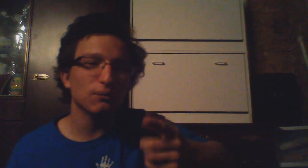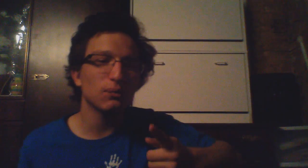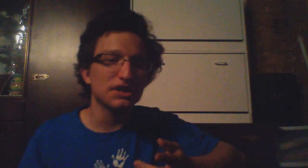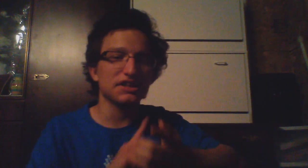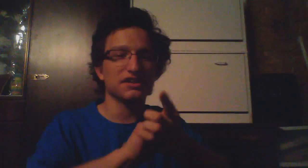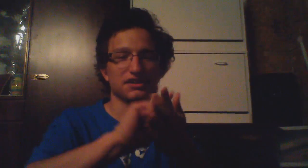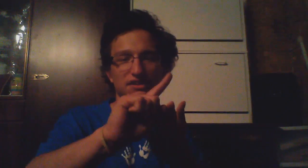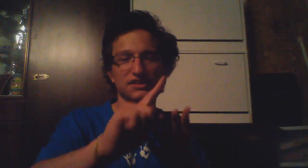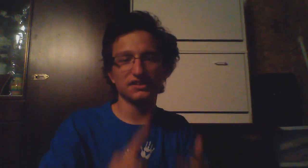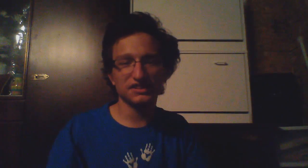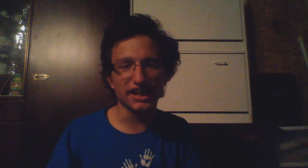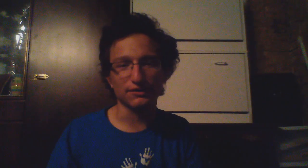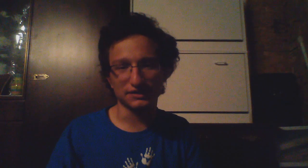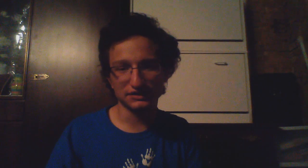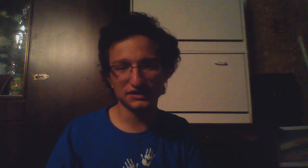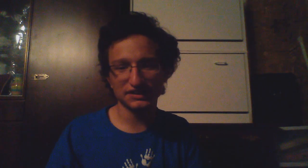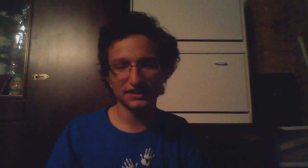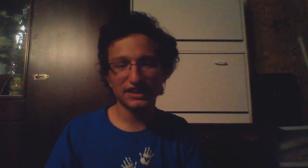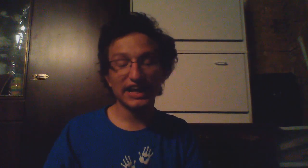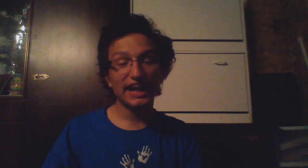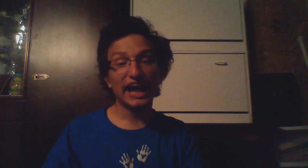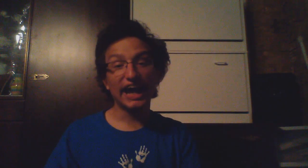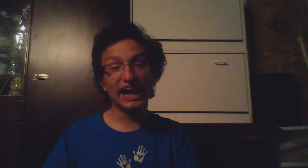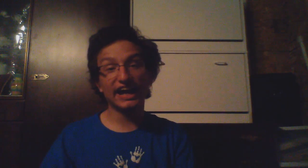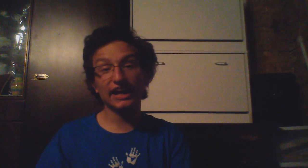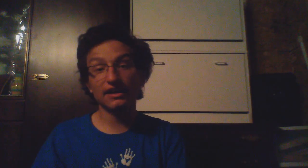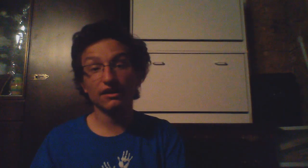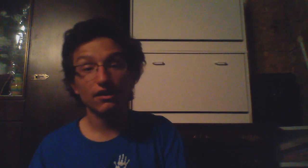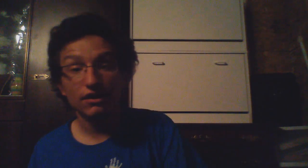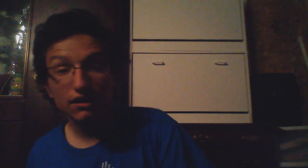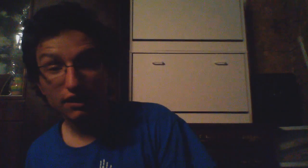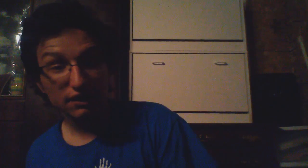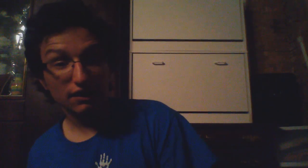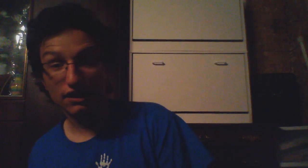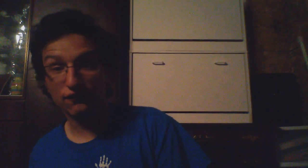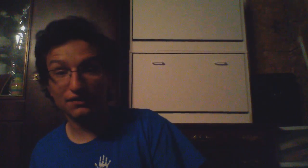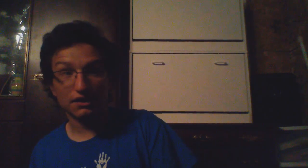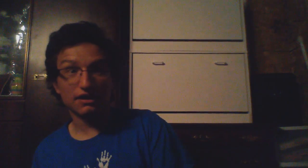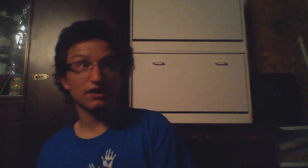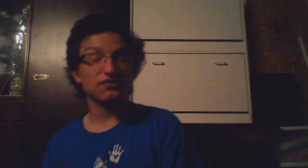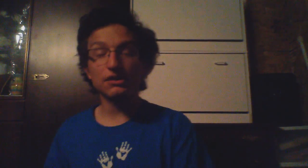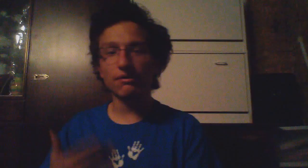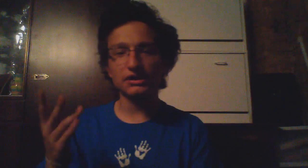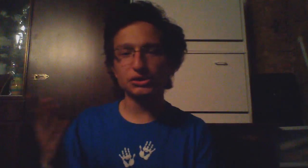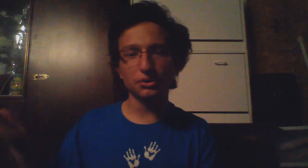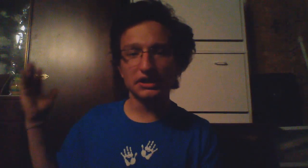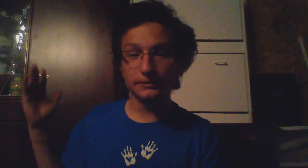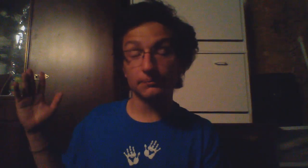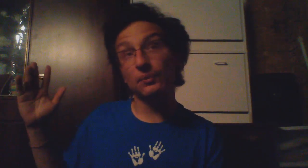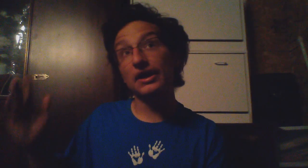-week challenge and if if you don't enjoy it well